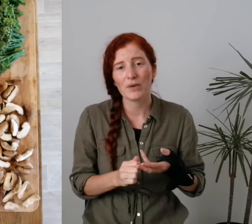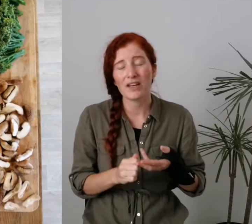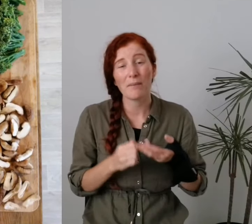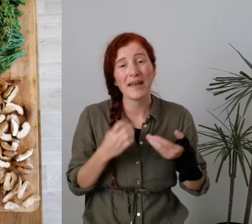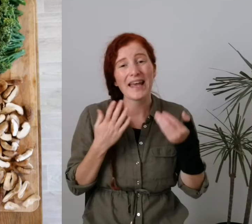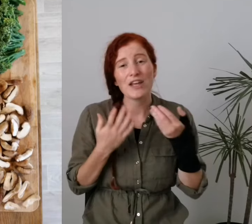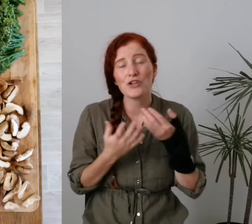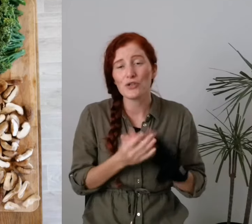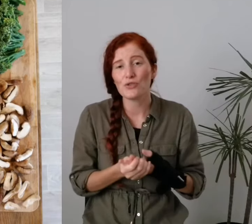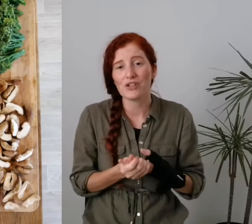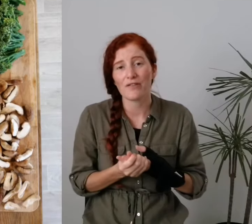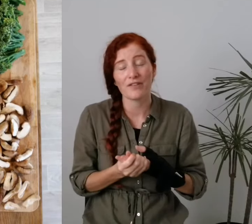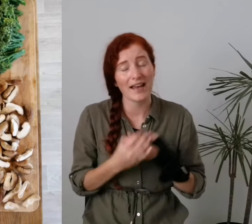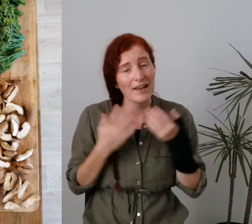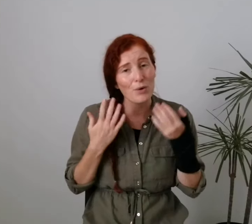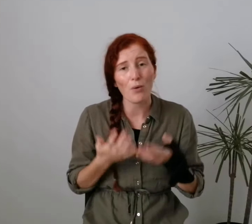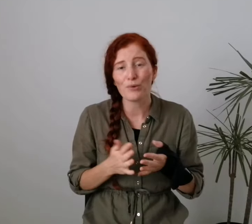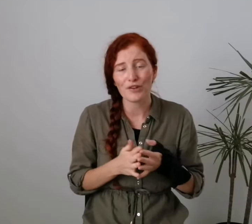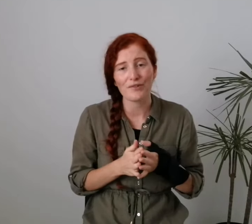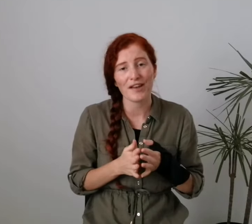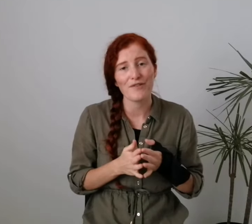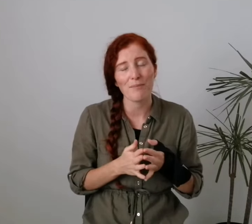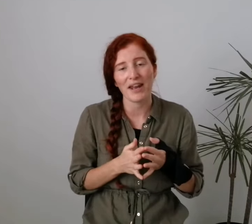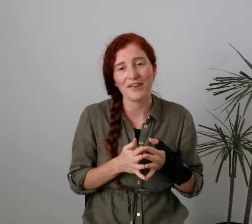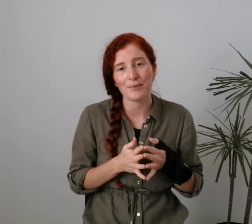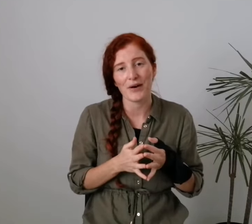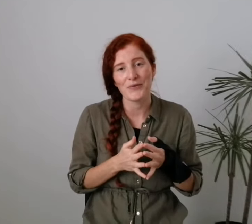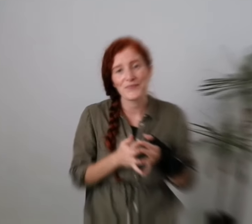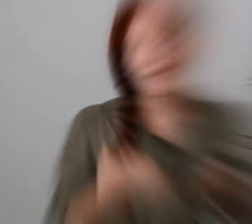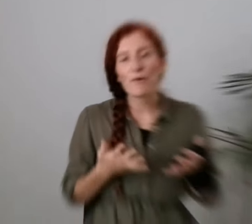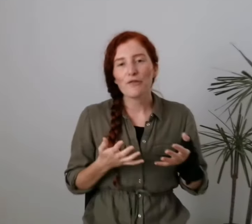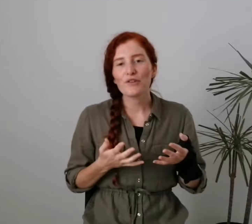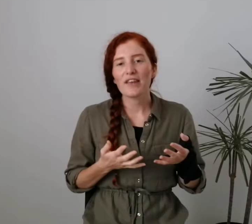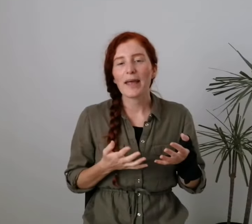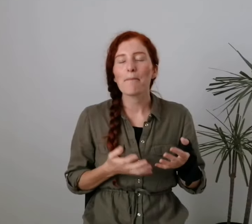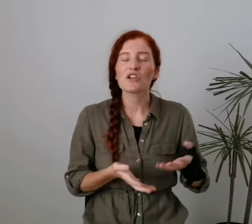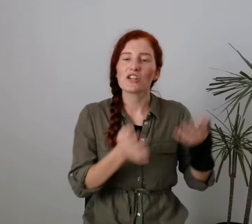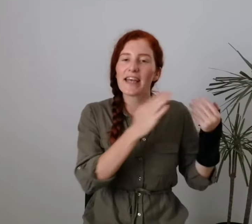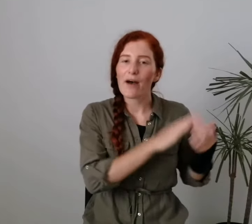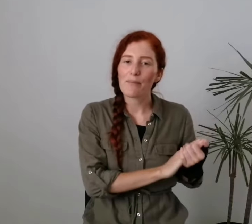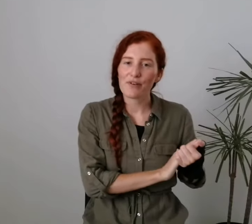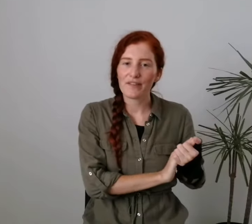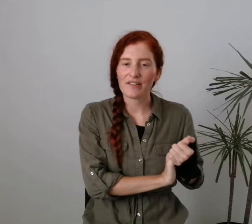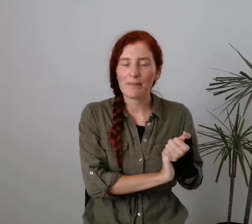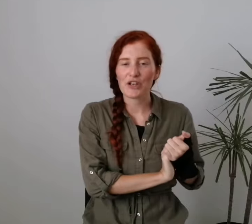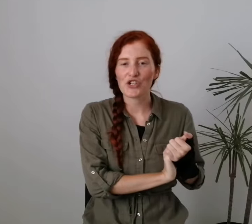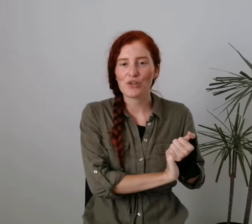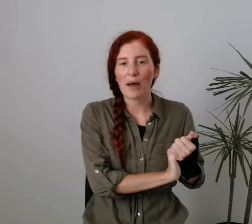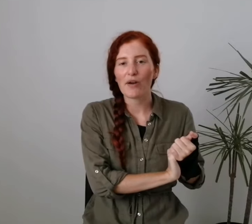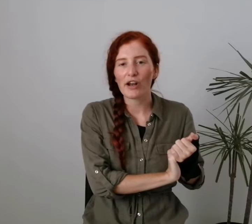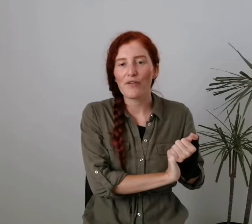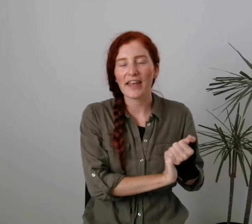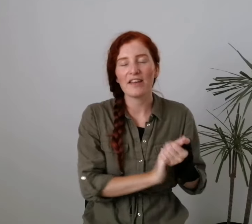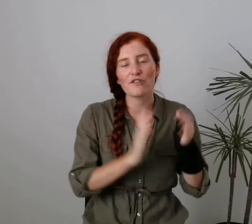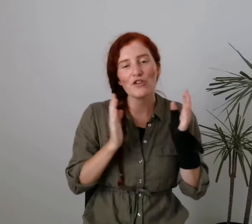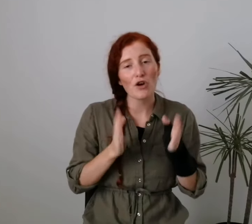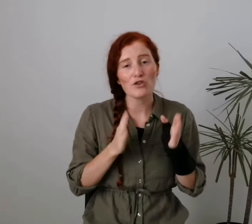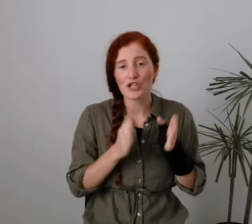a week can make a huge difference and it will also save you money as well. Number 48, much like how I previously mentioned about clothing, is to not